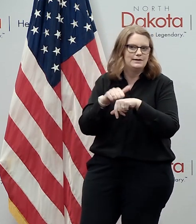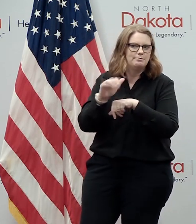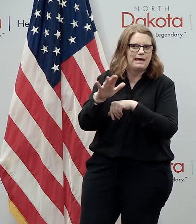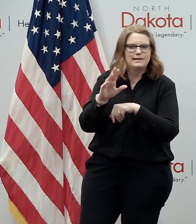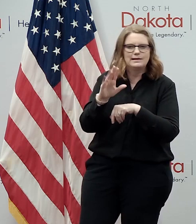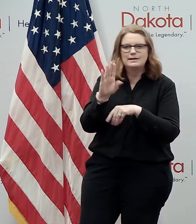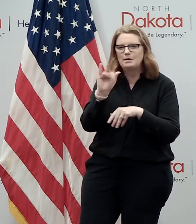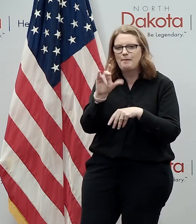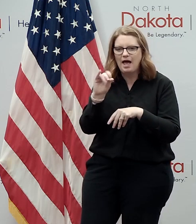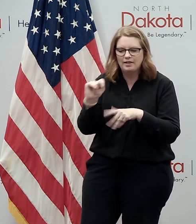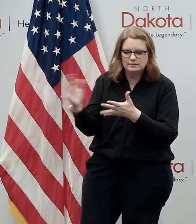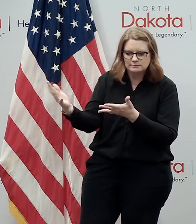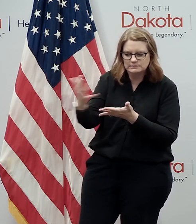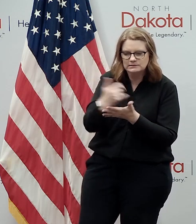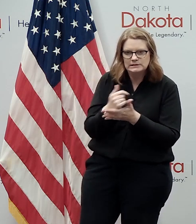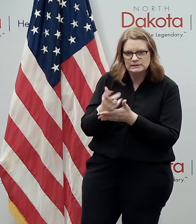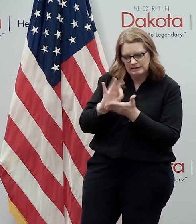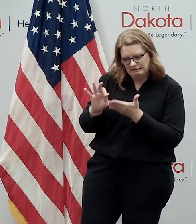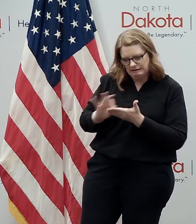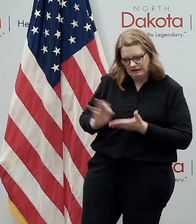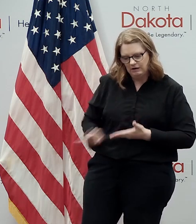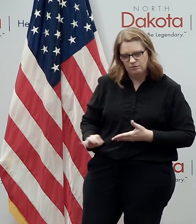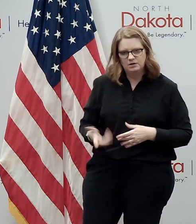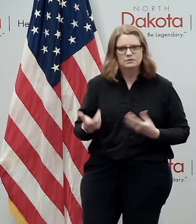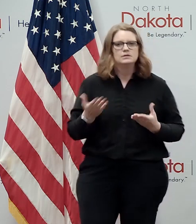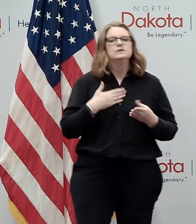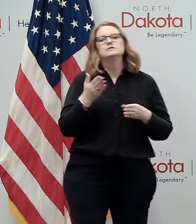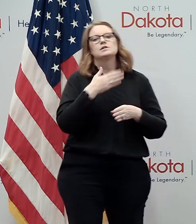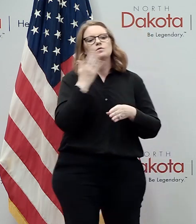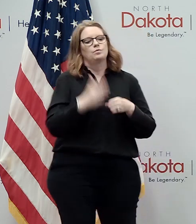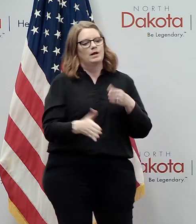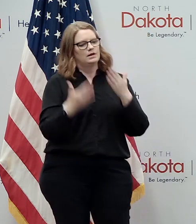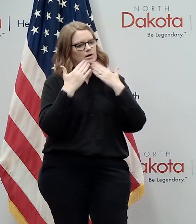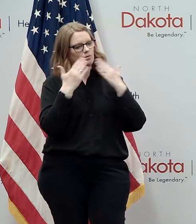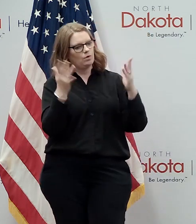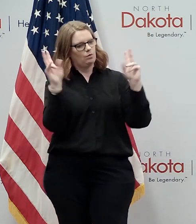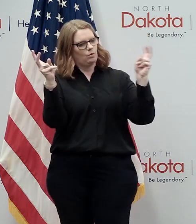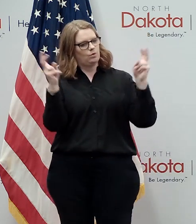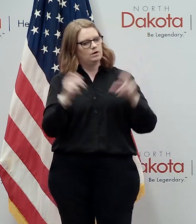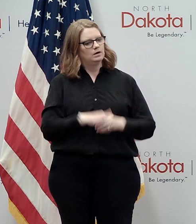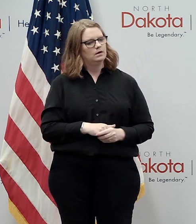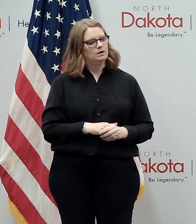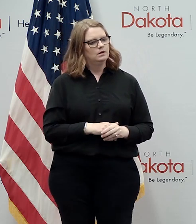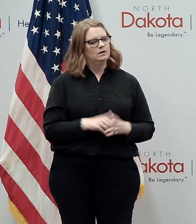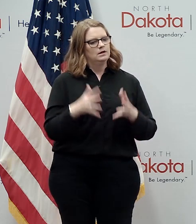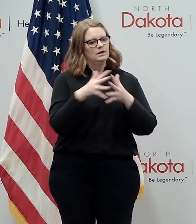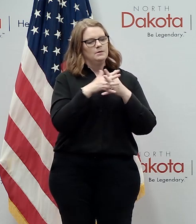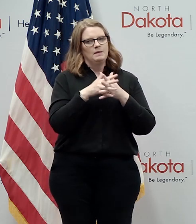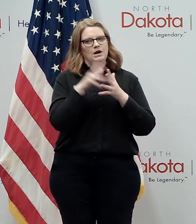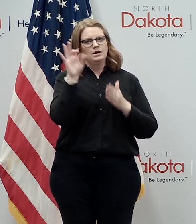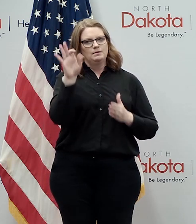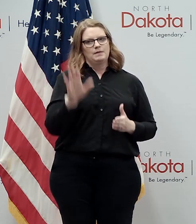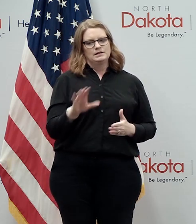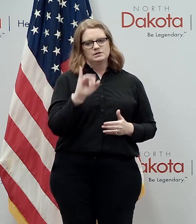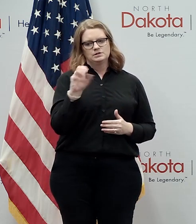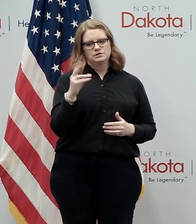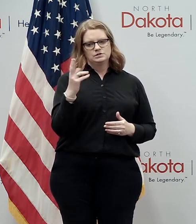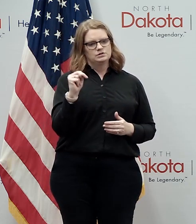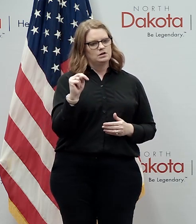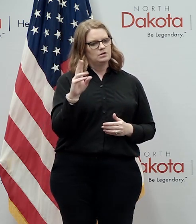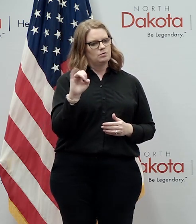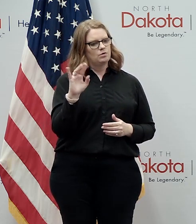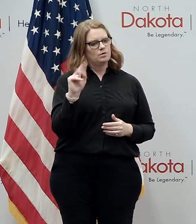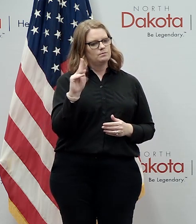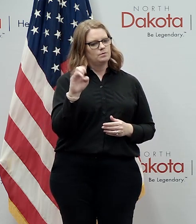work that you're you're doing uh closing uh in a gratitude quote uh american pastor john ortberg